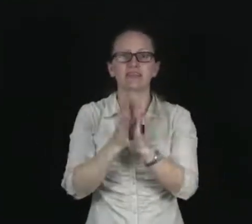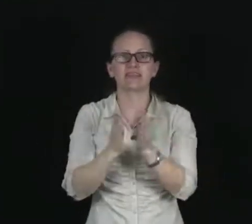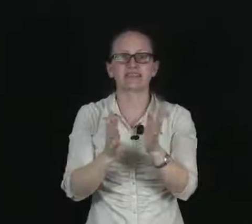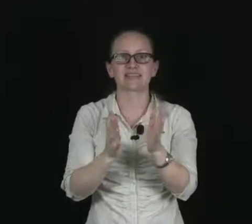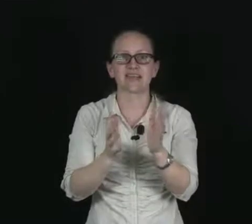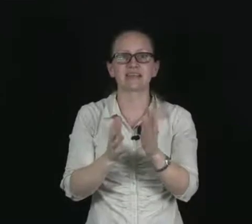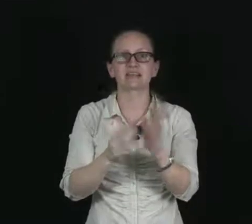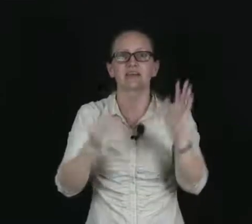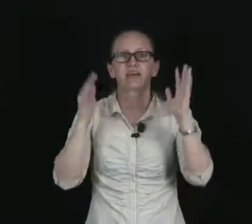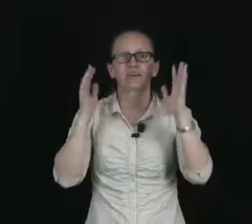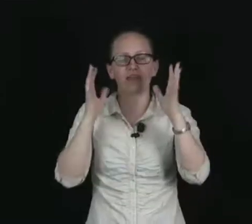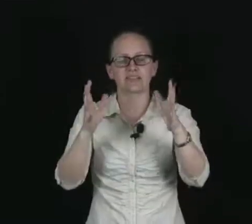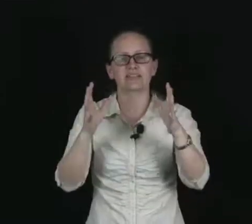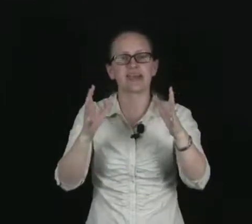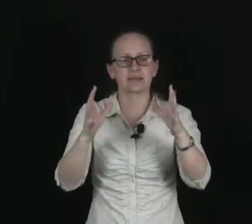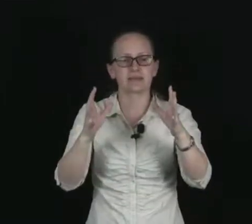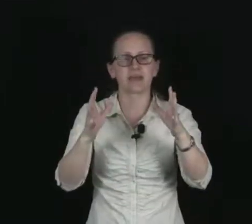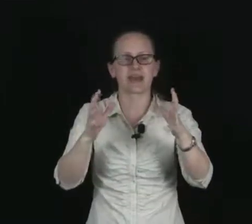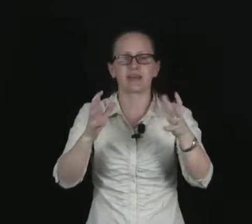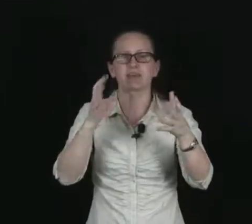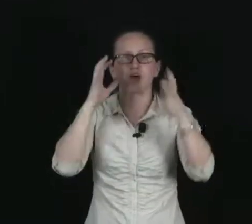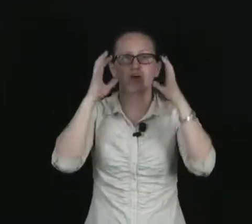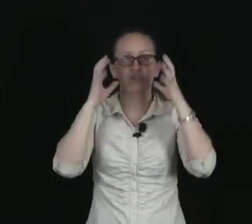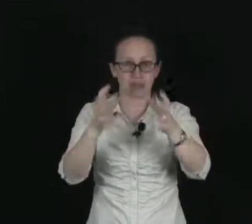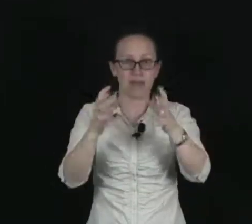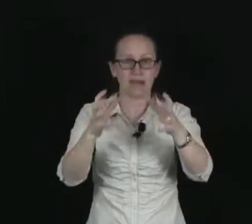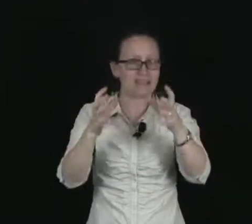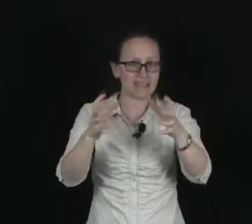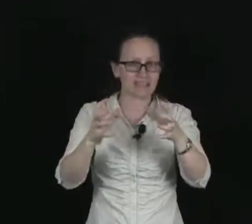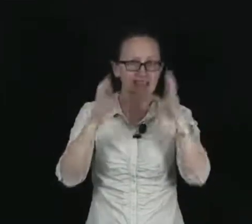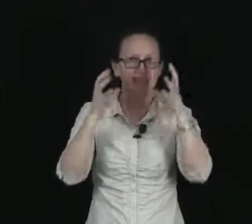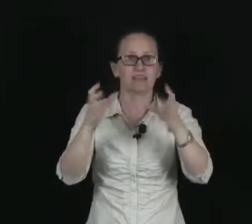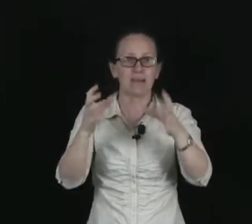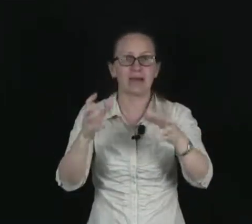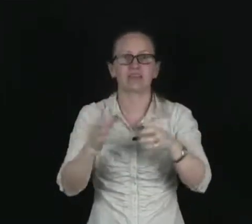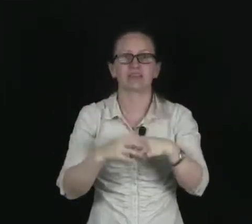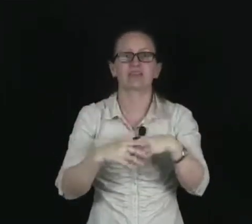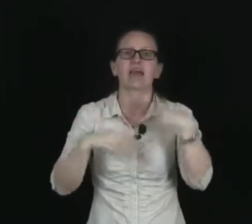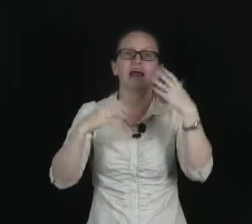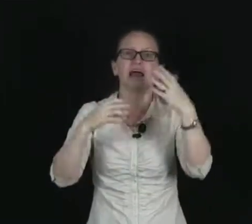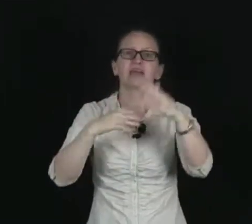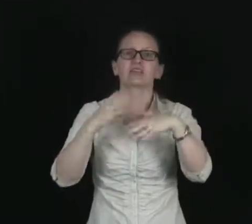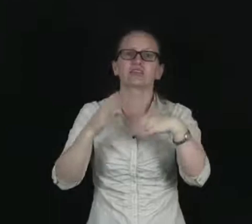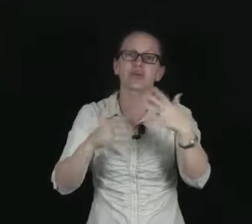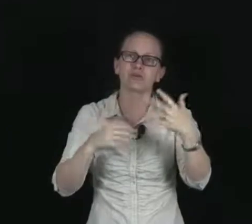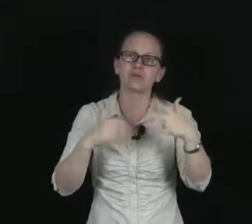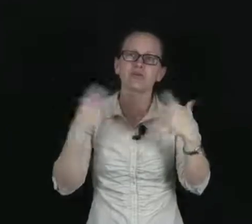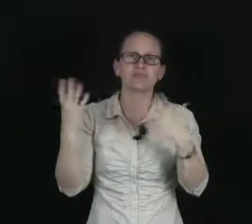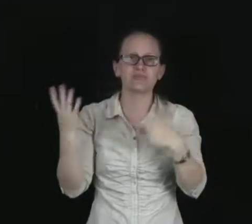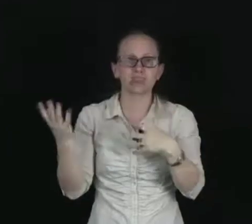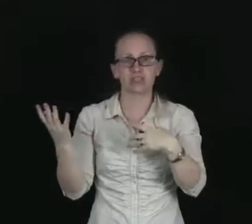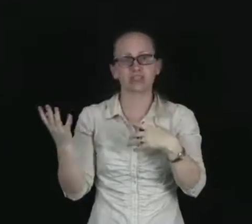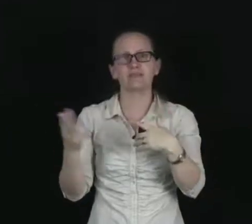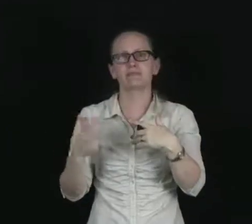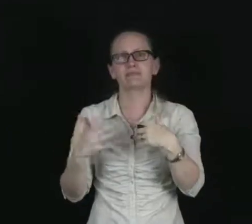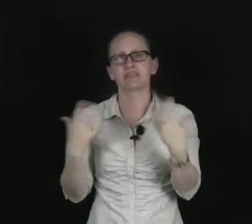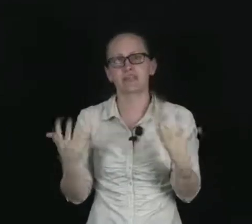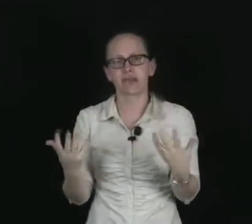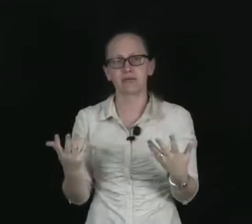intersect exactly where the tumor is in the patient. And so individually, these gamma